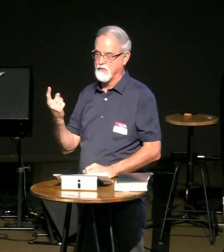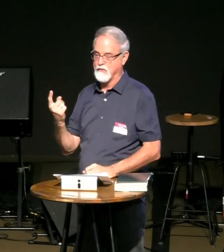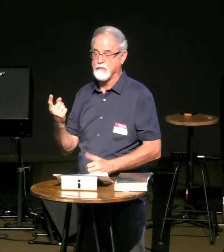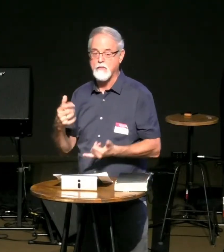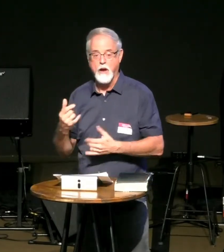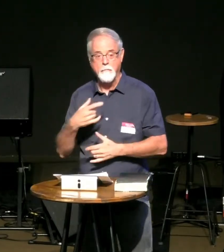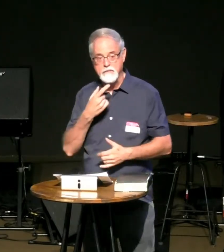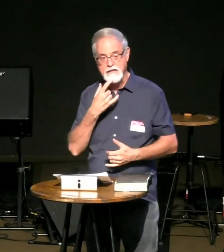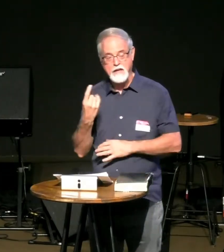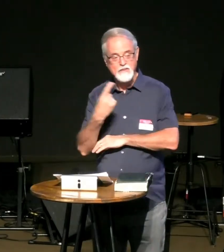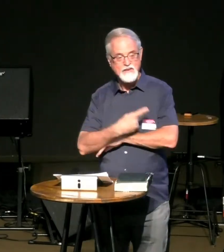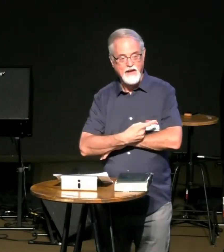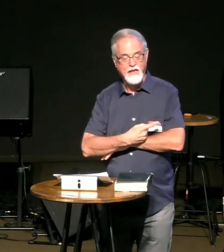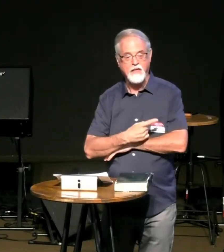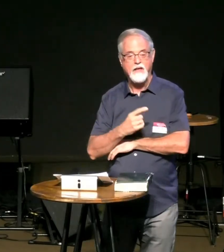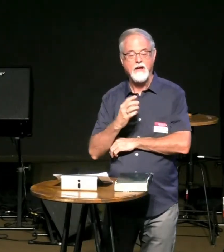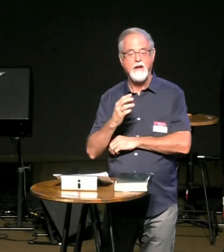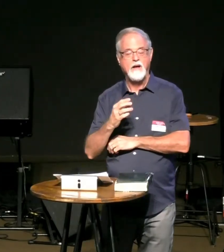popular right